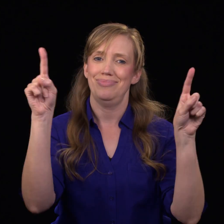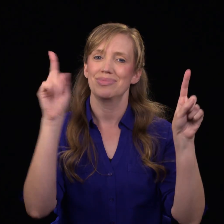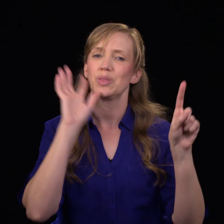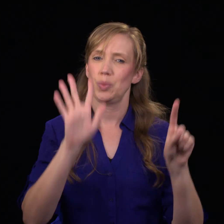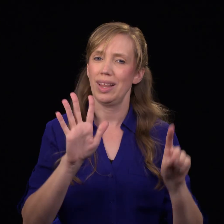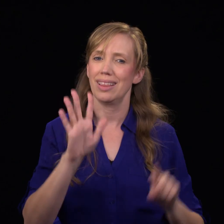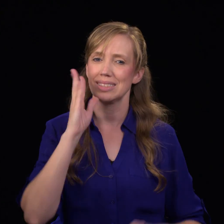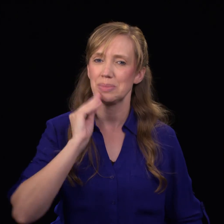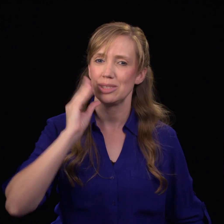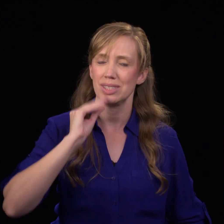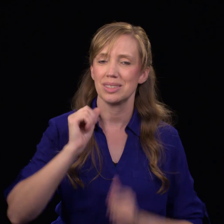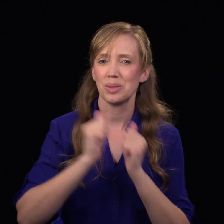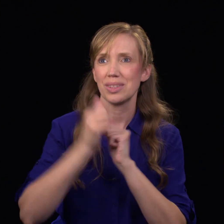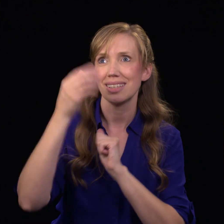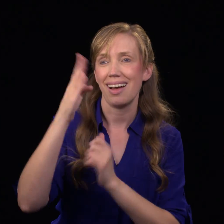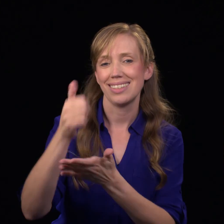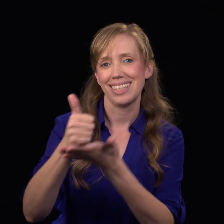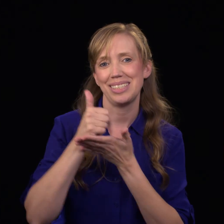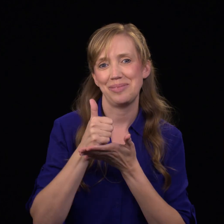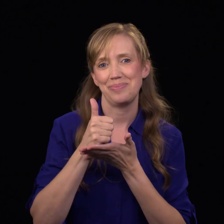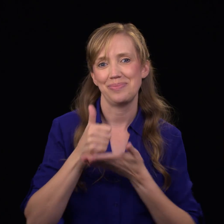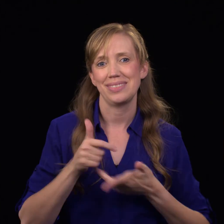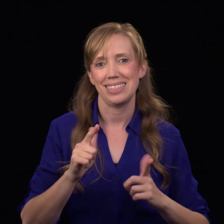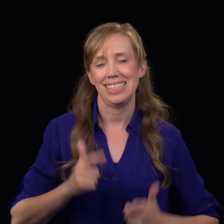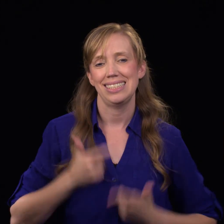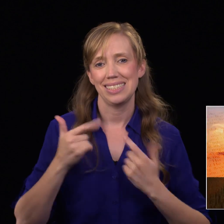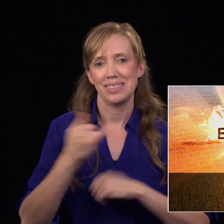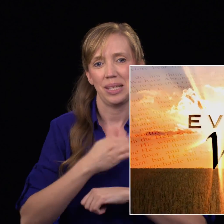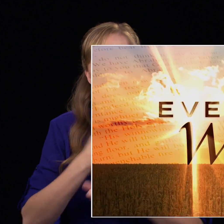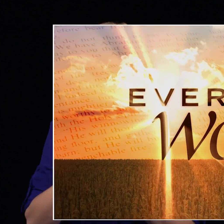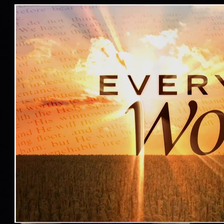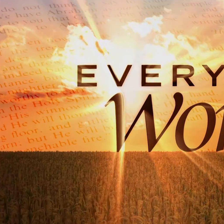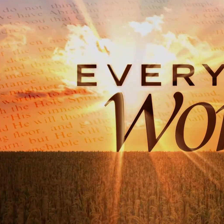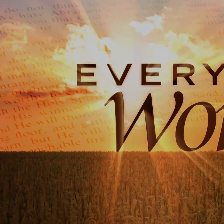I'm John Bradshaw for It Is Written. Let's live today by every word.